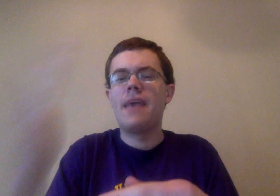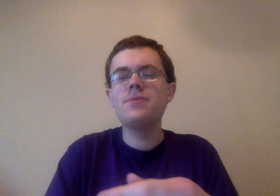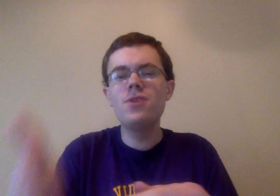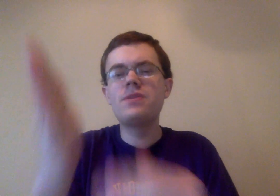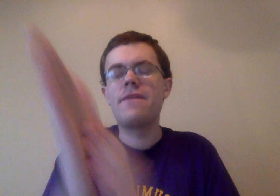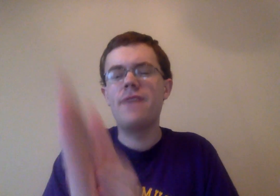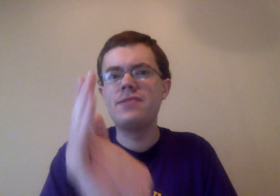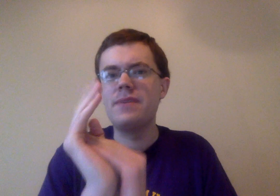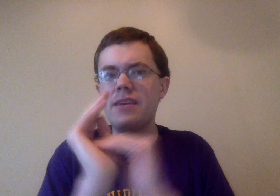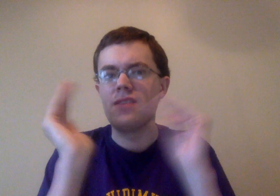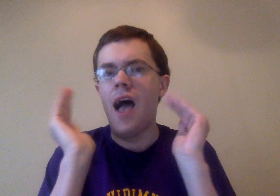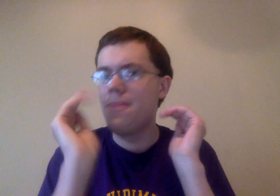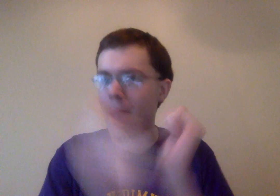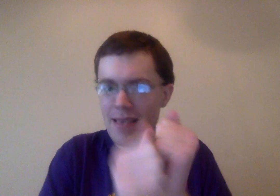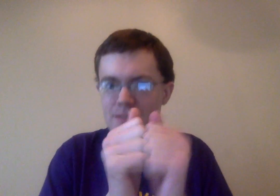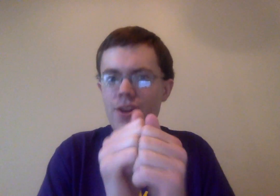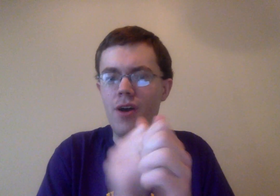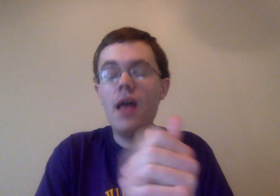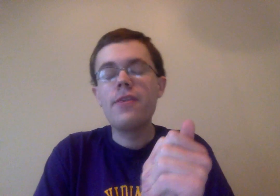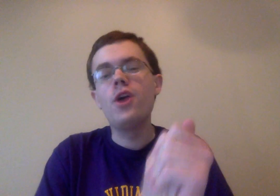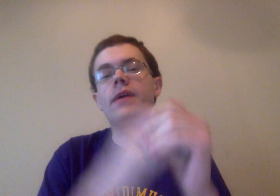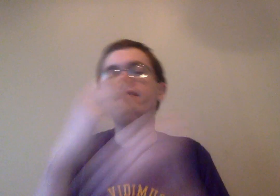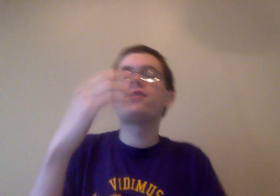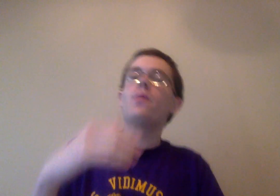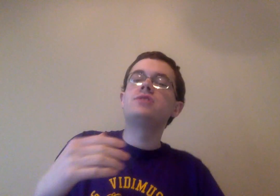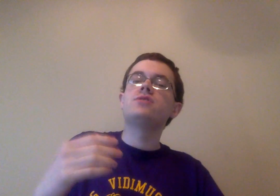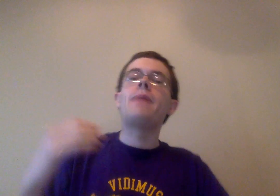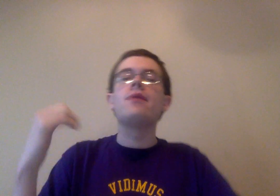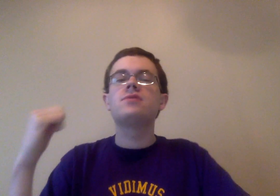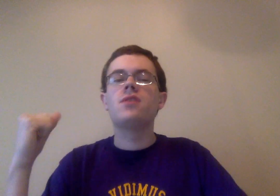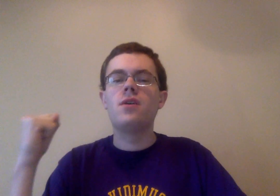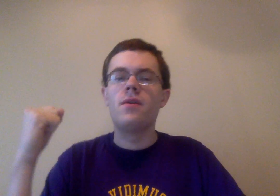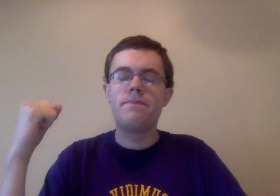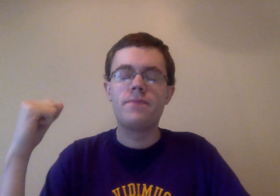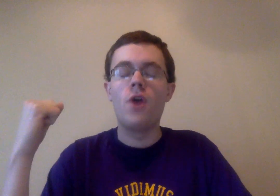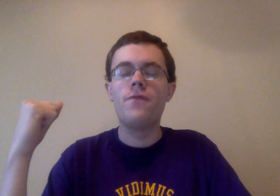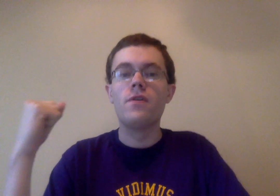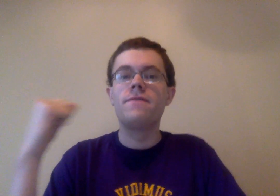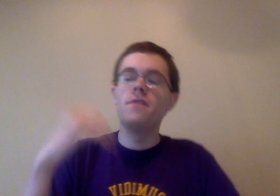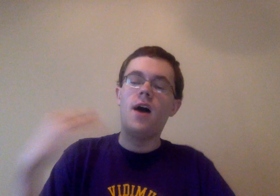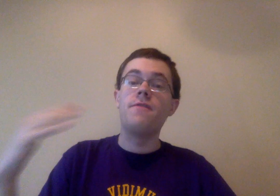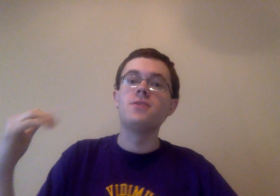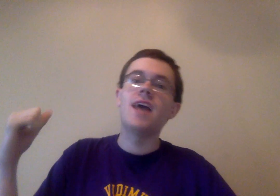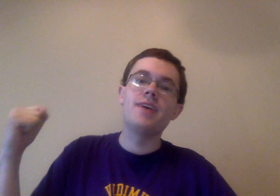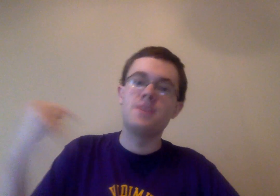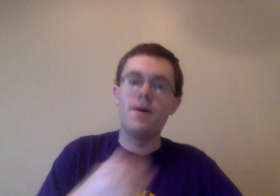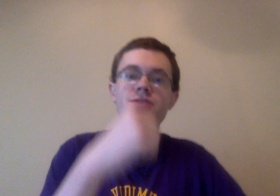the episode, which I find to be not the best. know, you know, like, later on when she's about to go full, uh, full size to punch